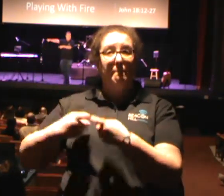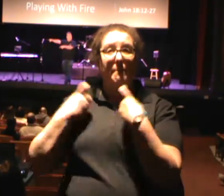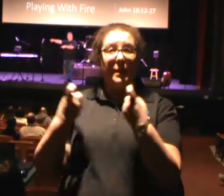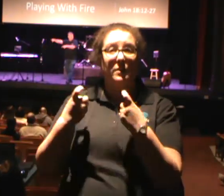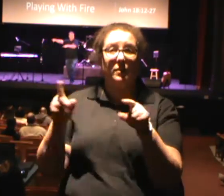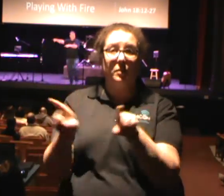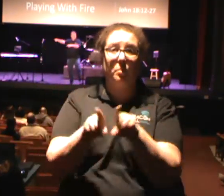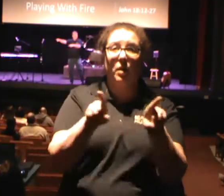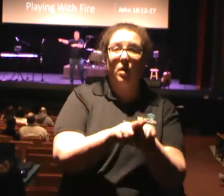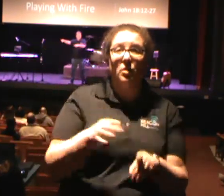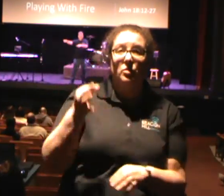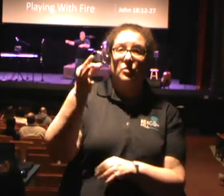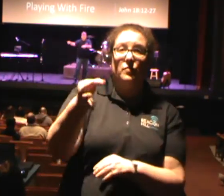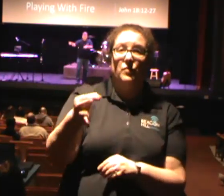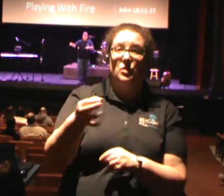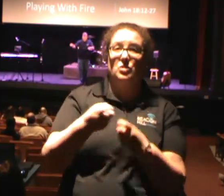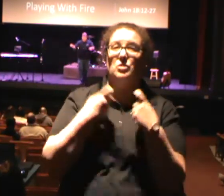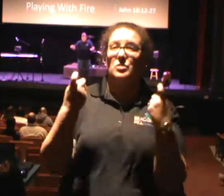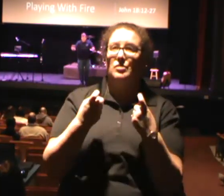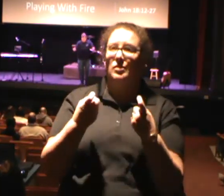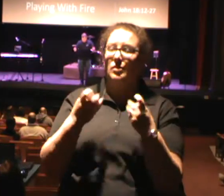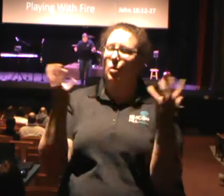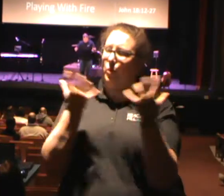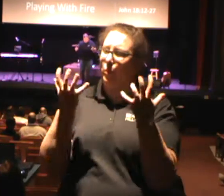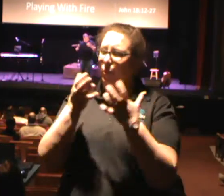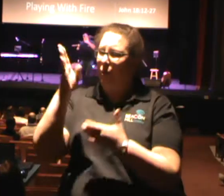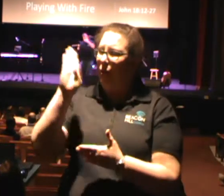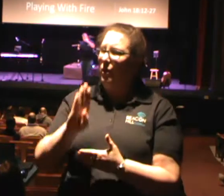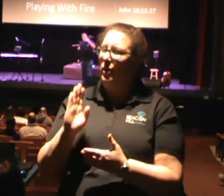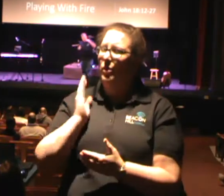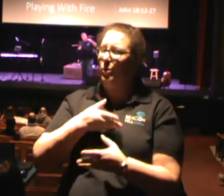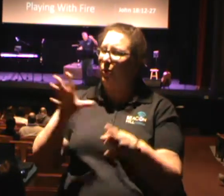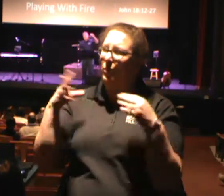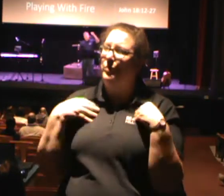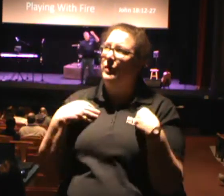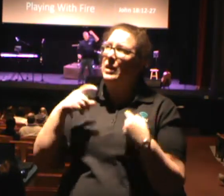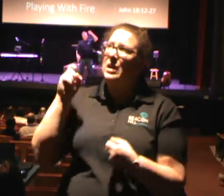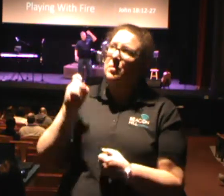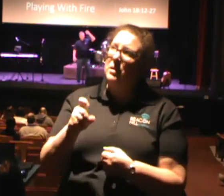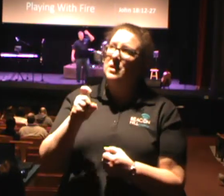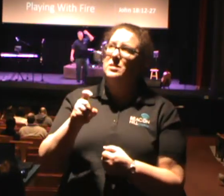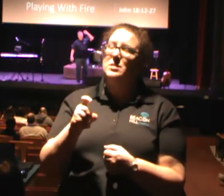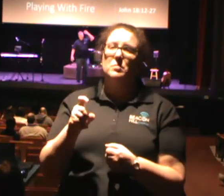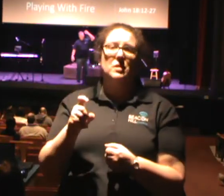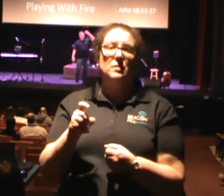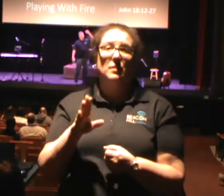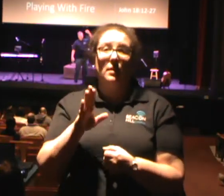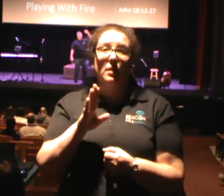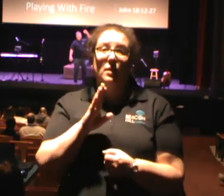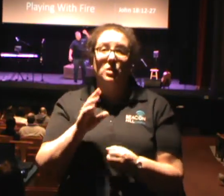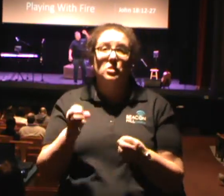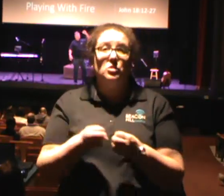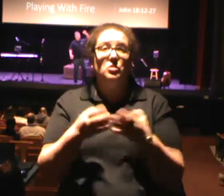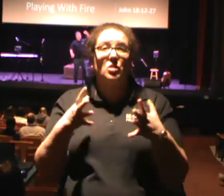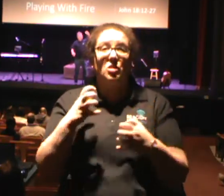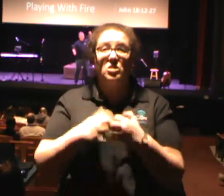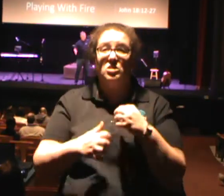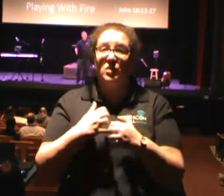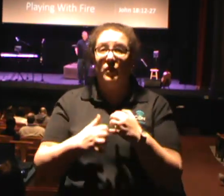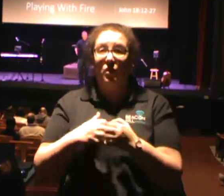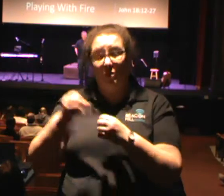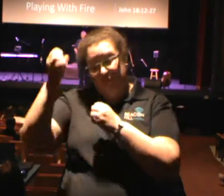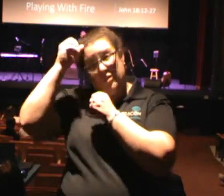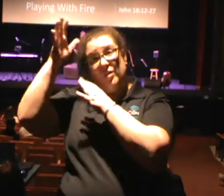great God we have this morning? Look, it must have been so tough to watch the Father, to watch His